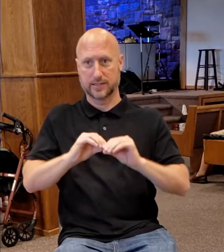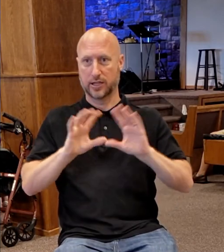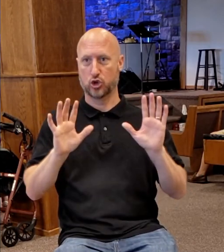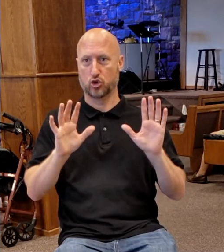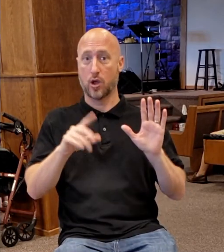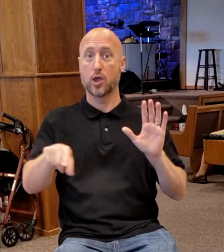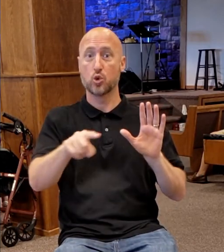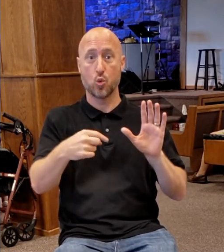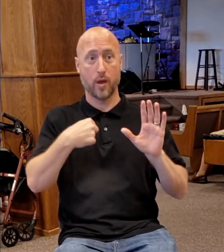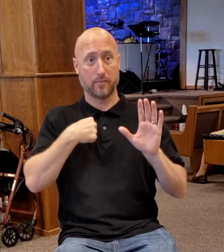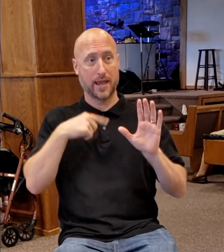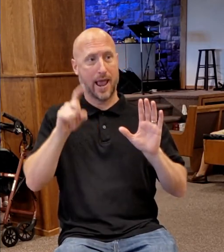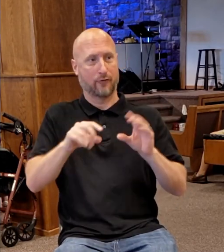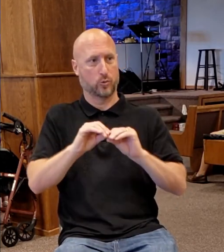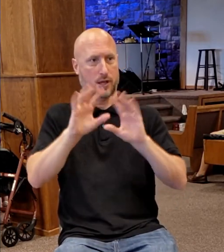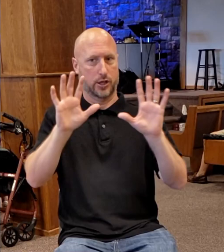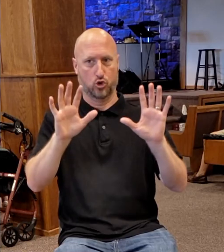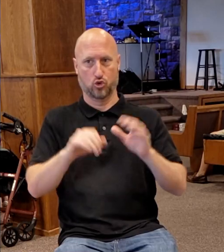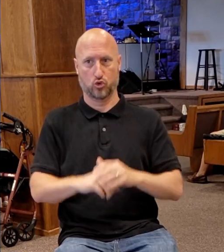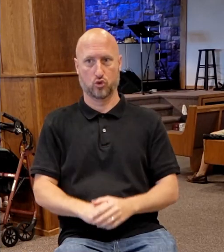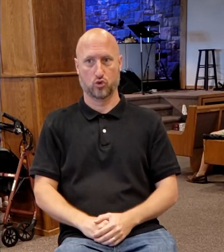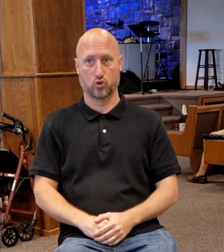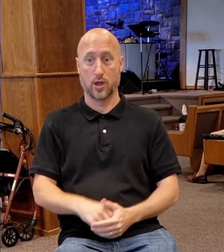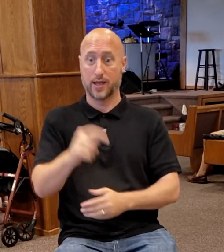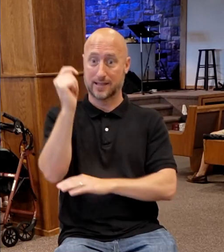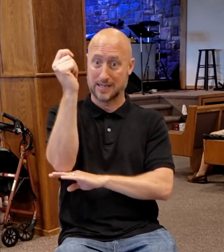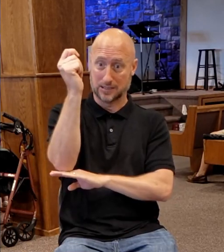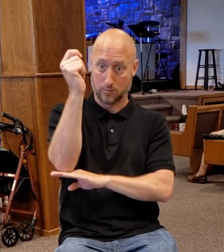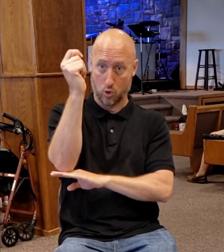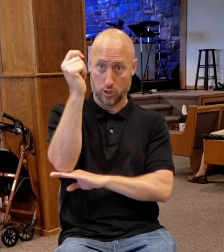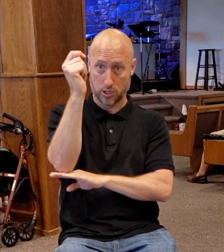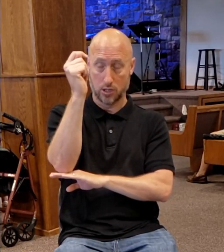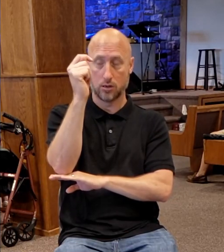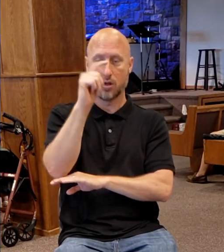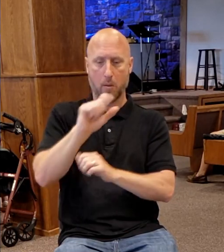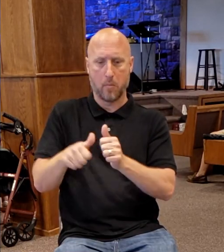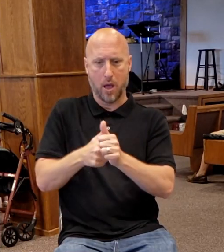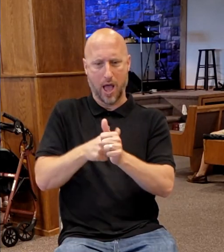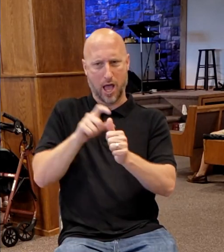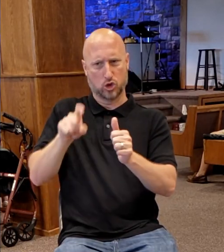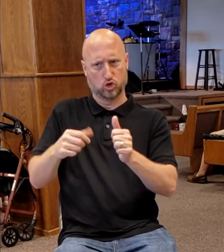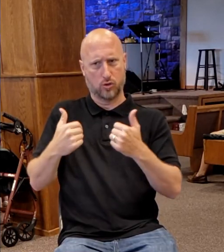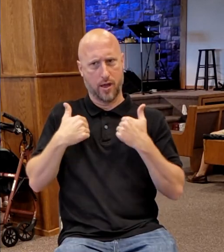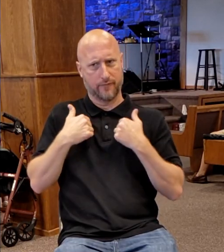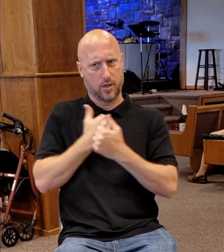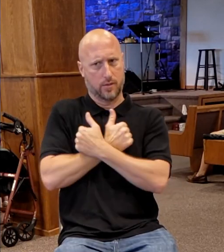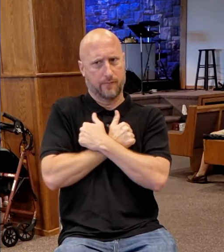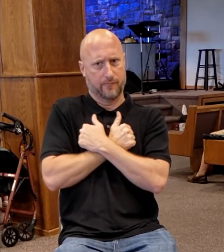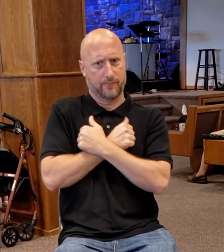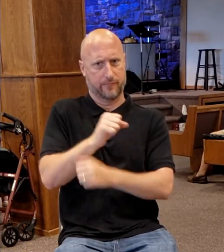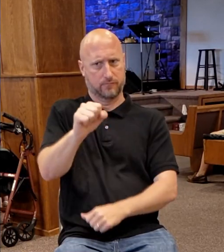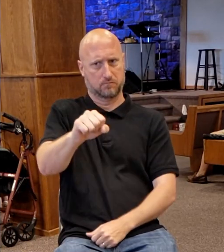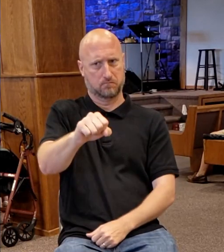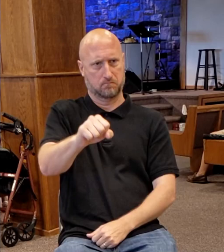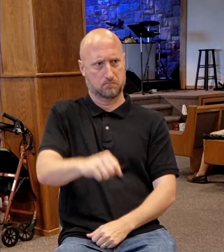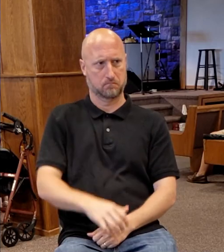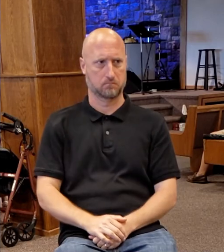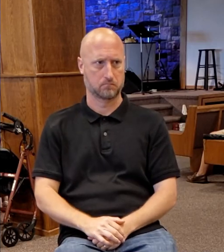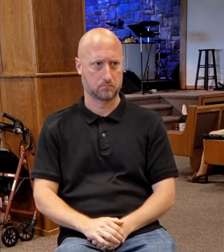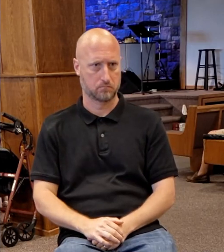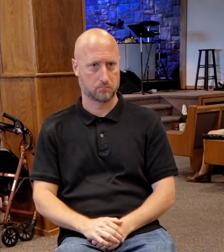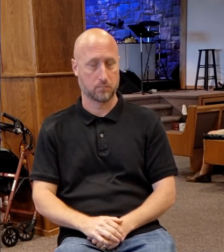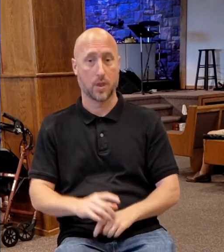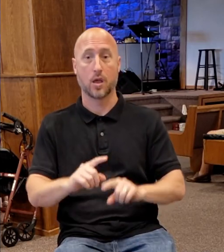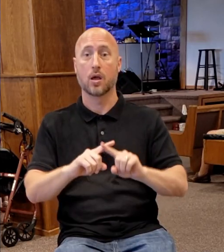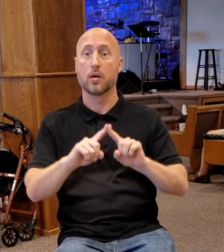Our testimony should be in love, but it should